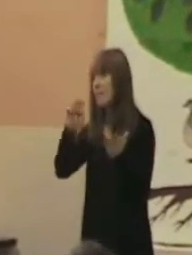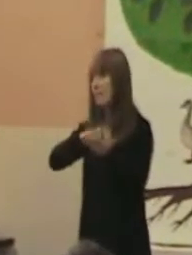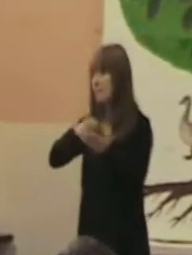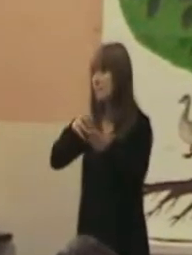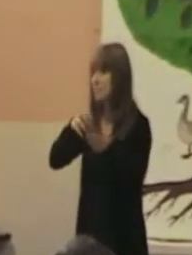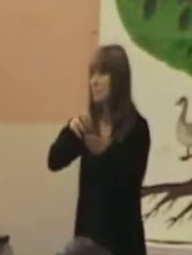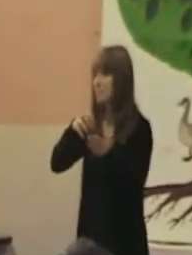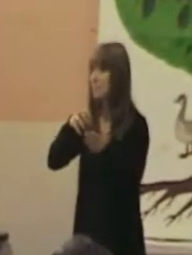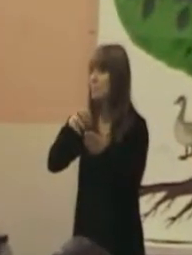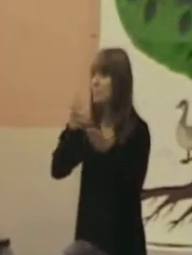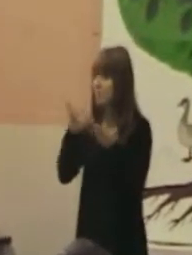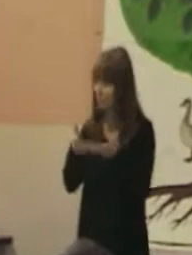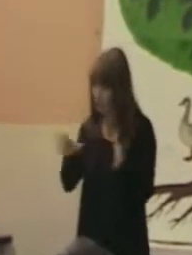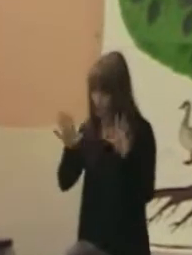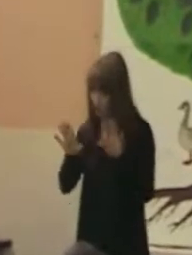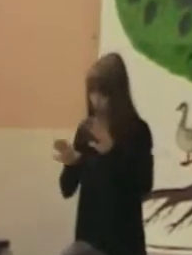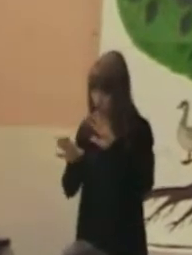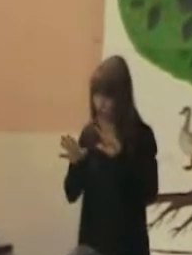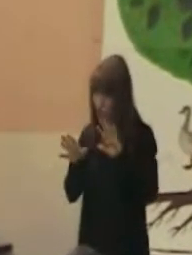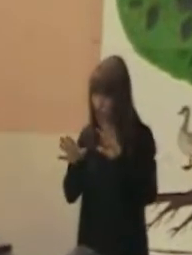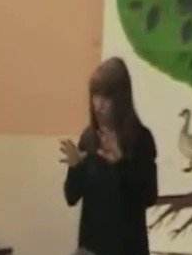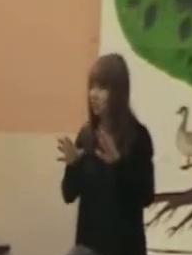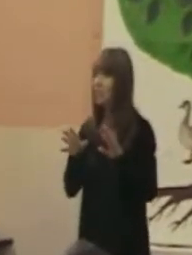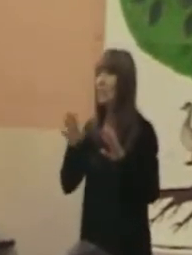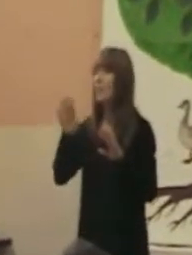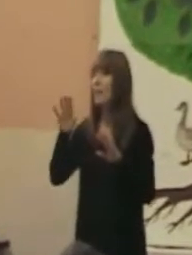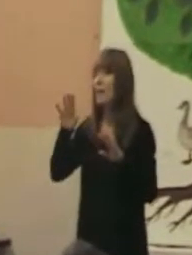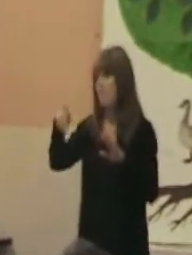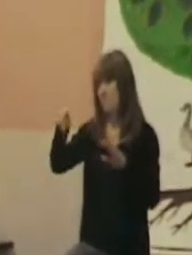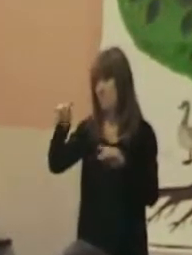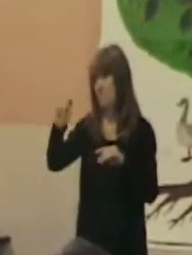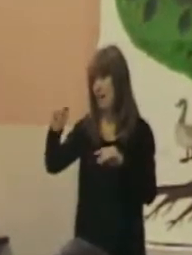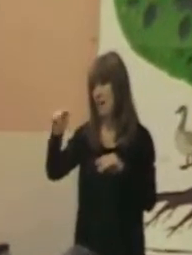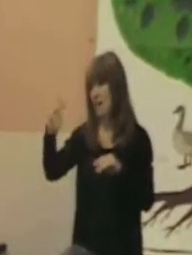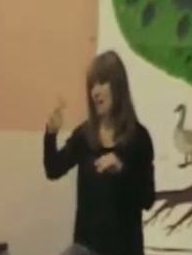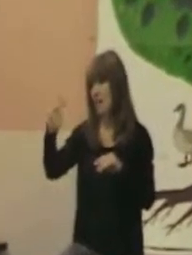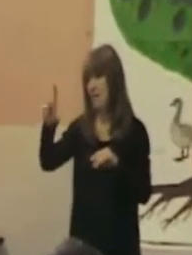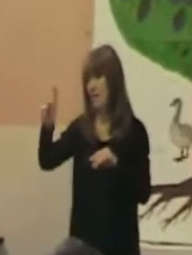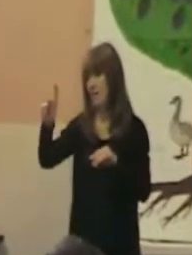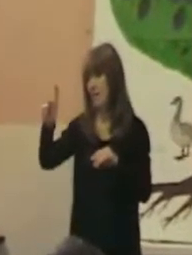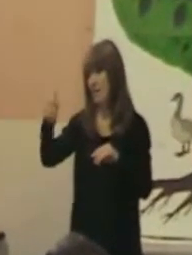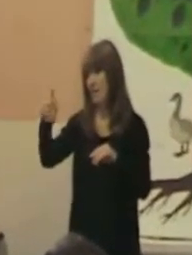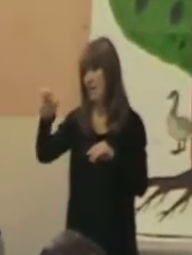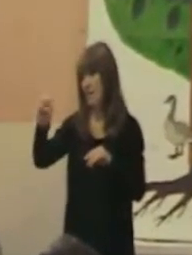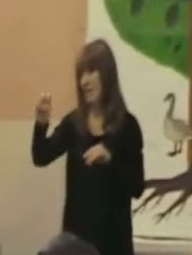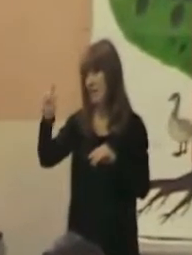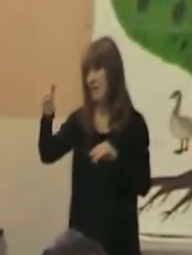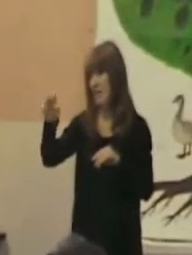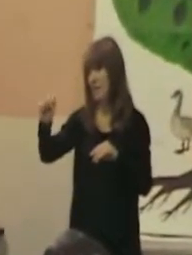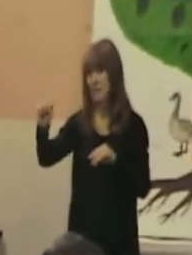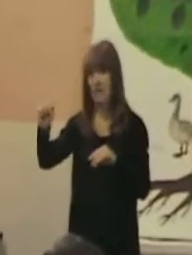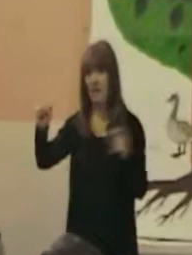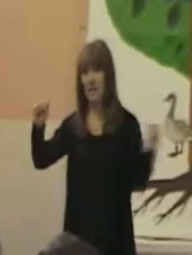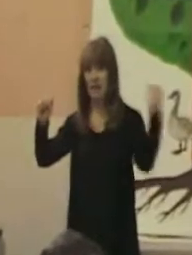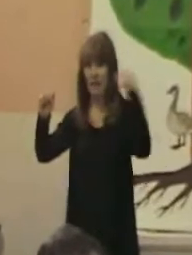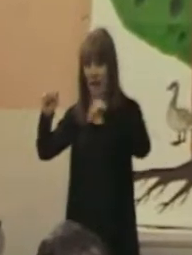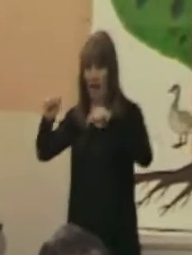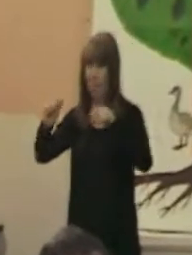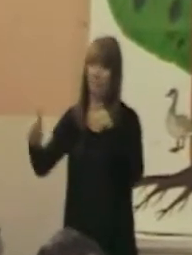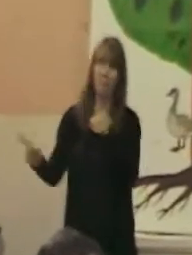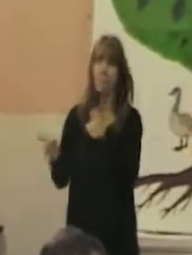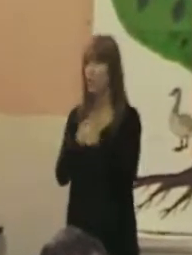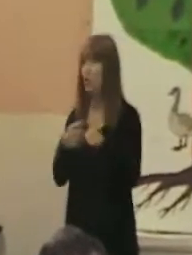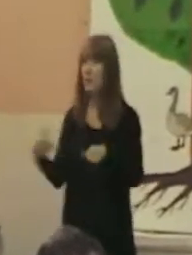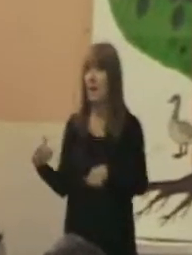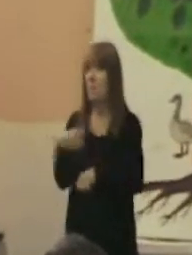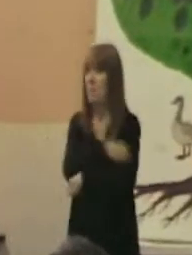And that gift is, we're very grateful to have Pat Dean here today, who was present at the first Empower meeting back in